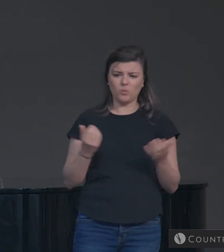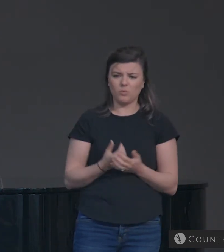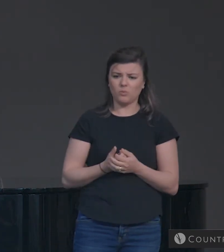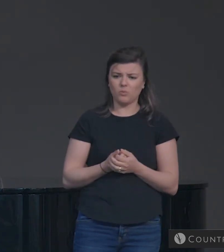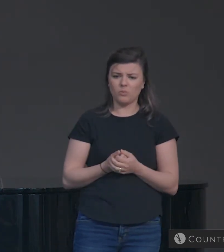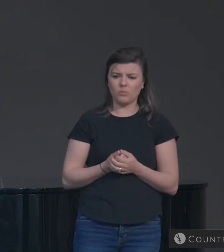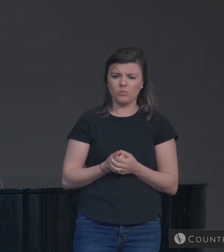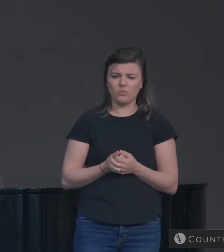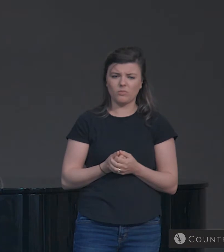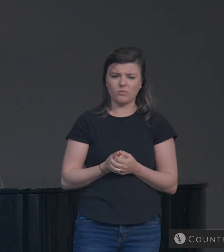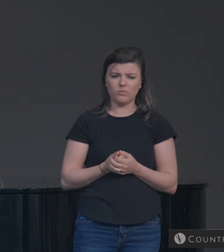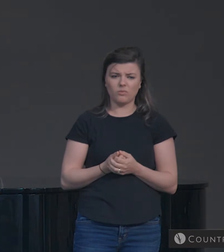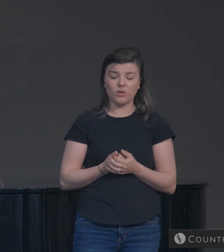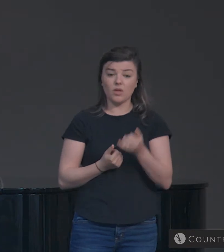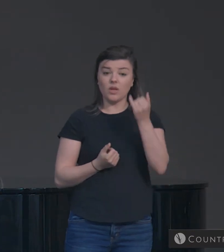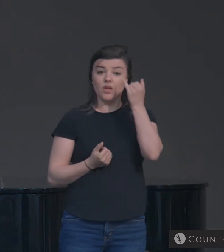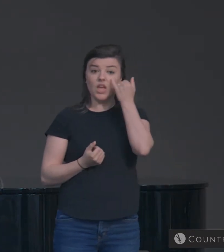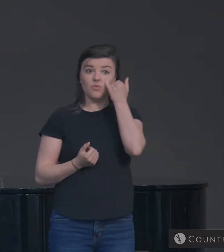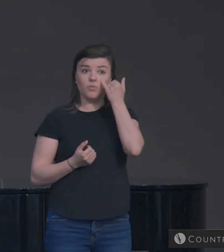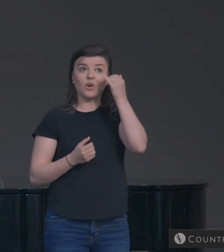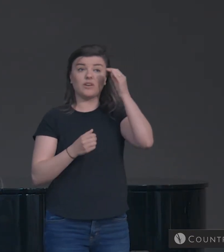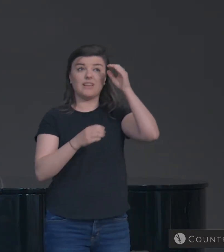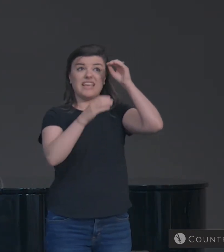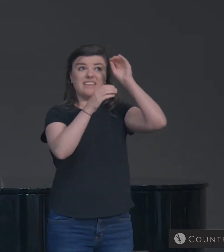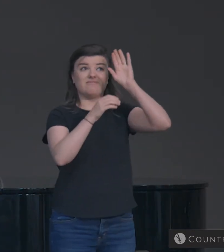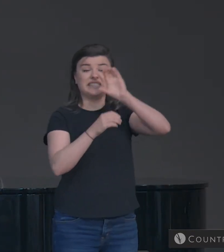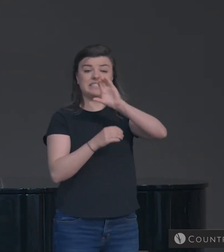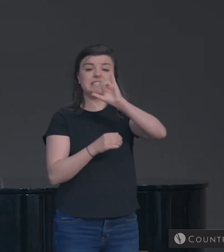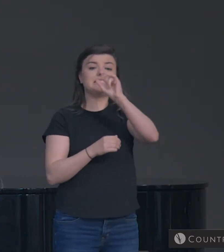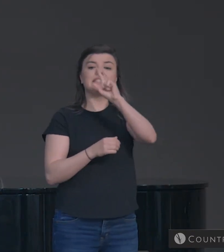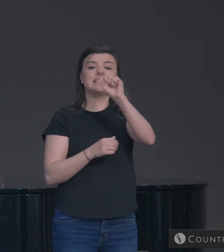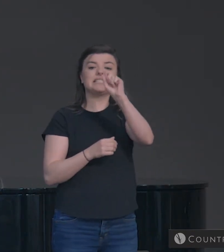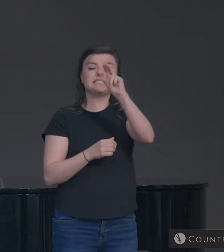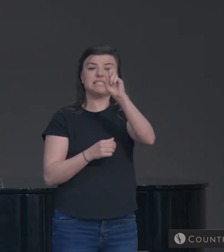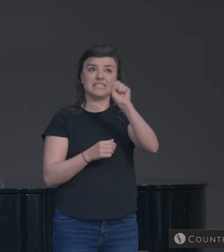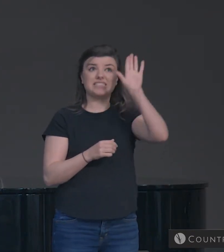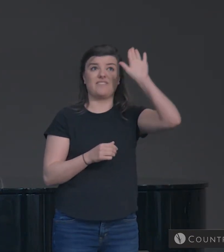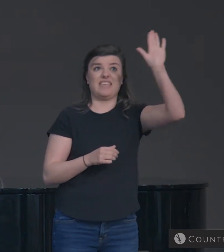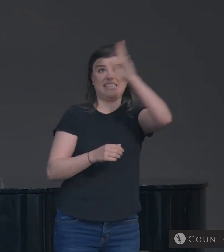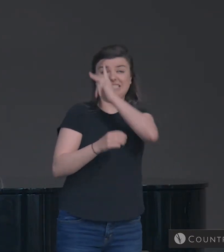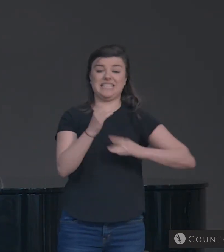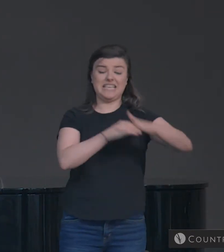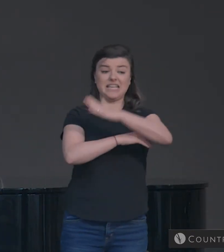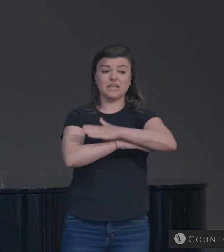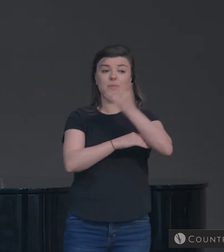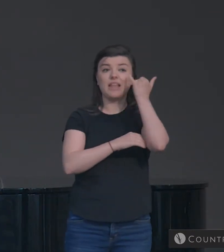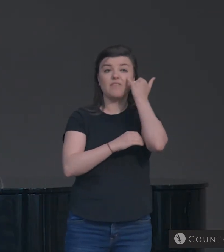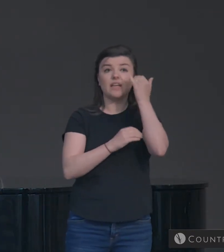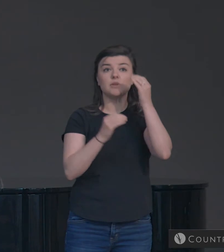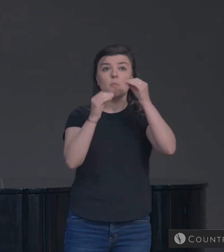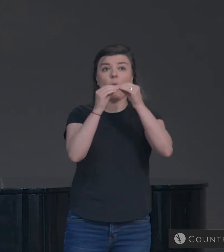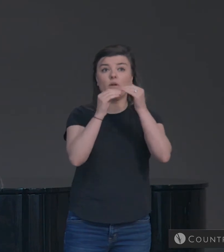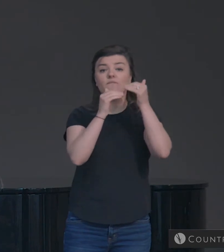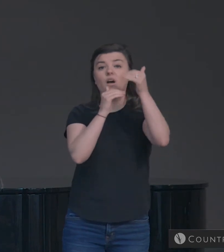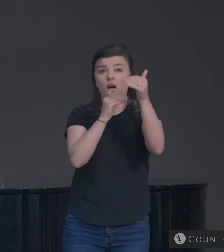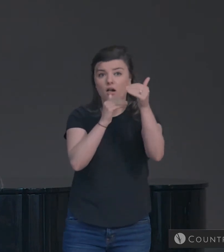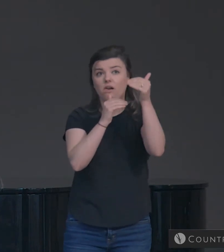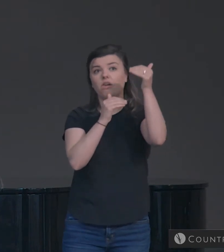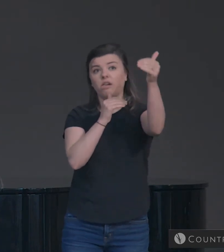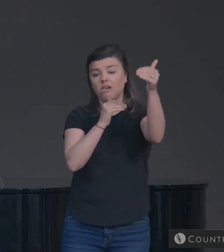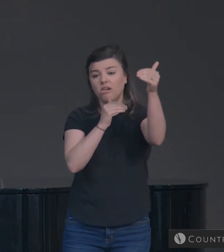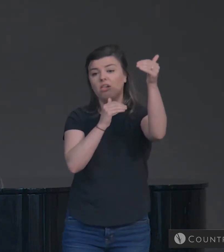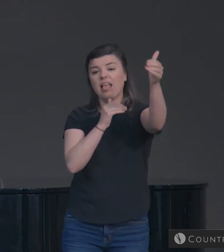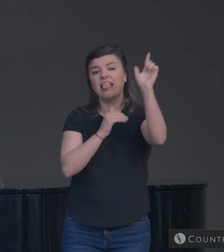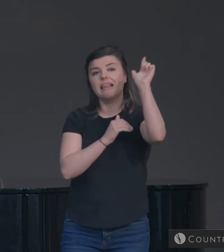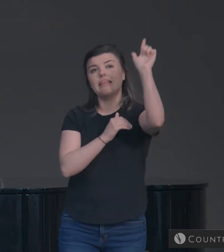If we're kingdom citizens and if that kingdom seems to be further and further away, how are we supposed